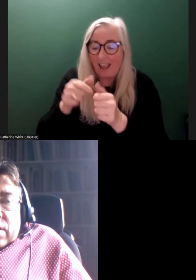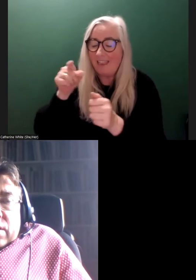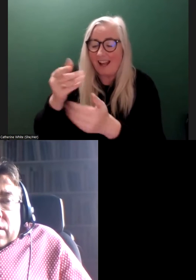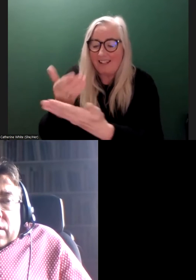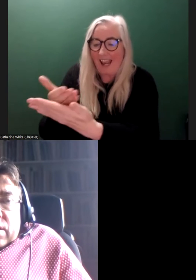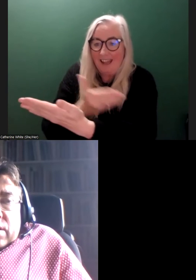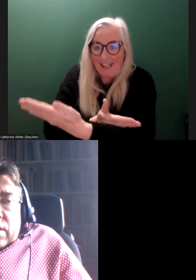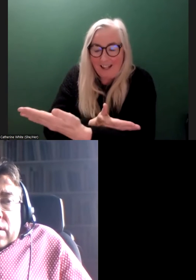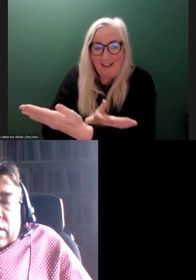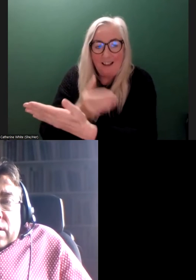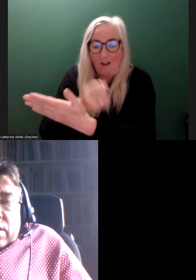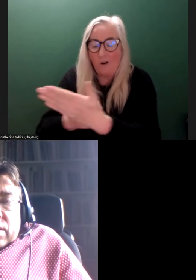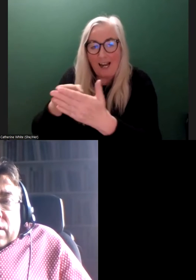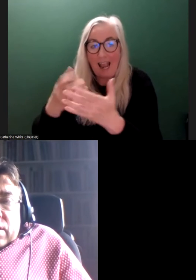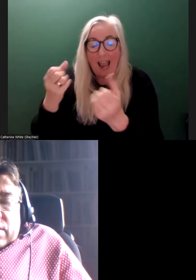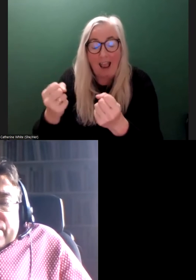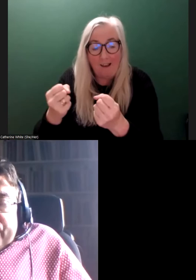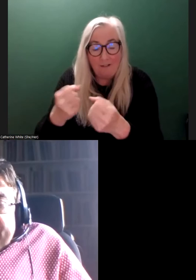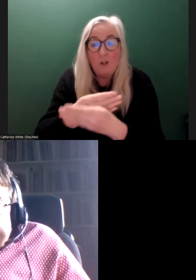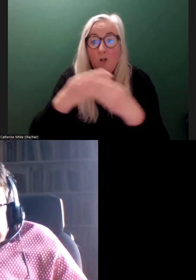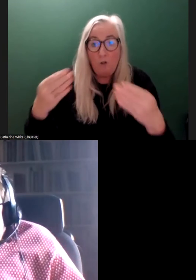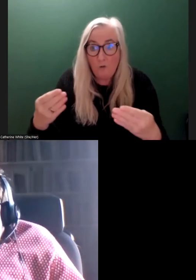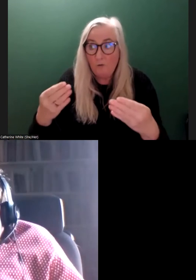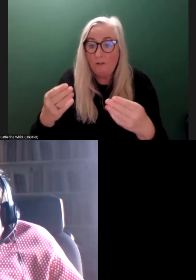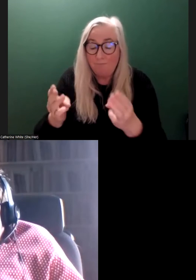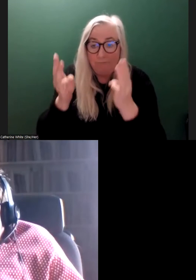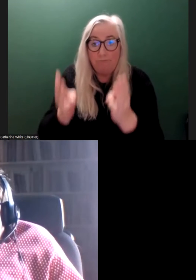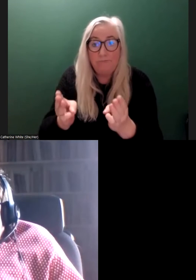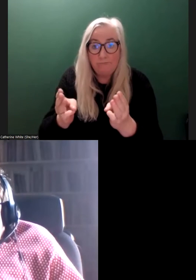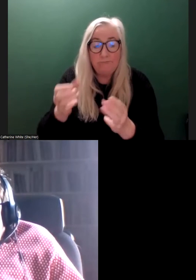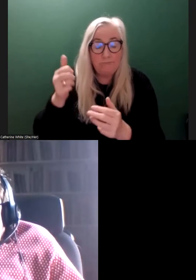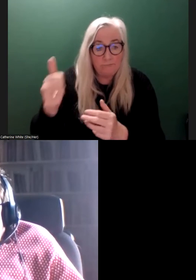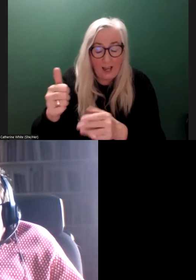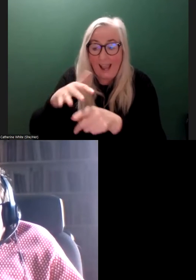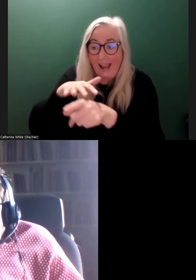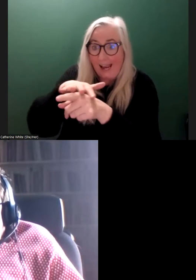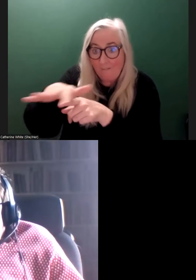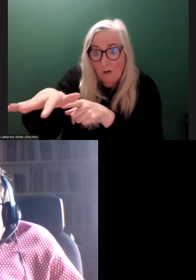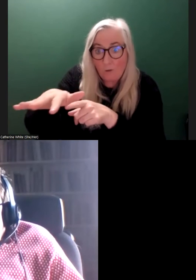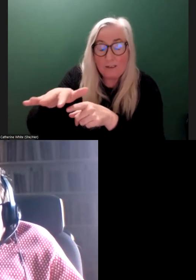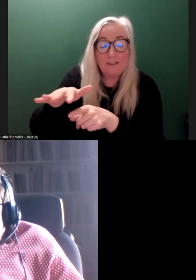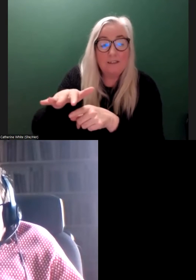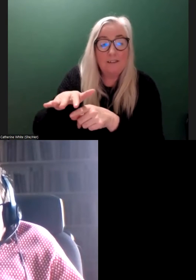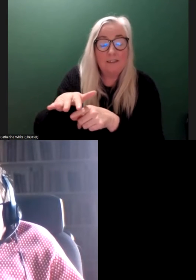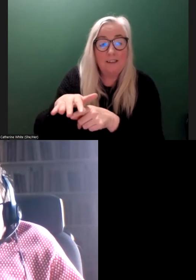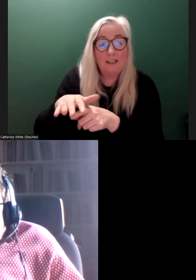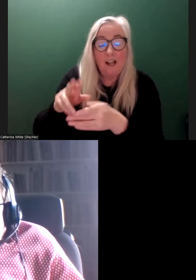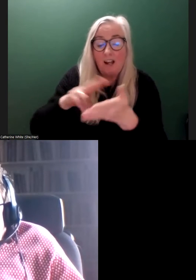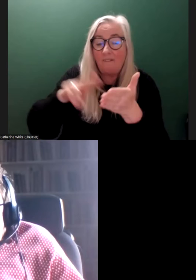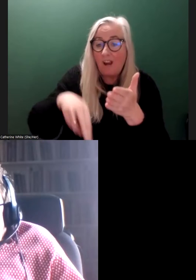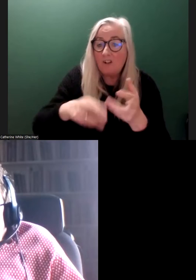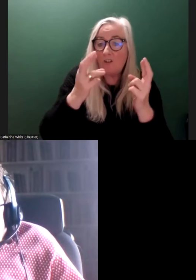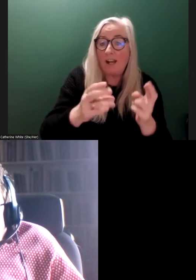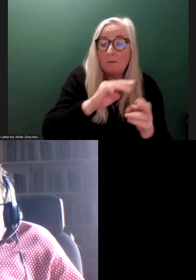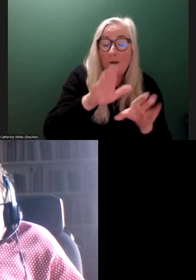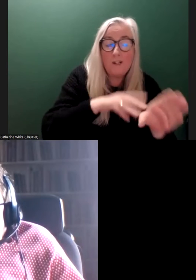entity which has huge influence over the Convention on the Rights of Disabled People and the